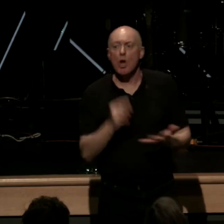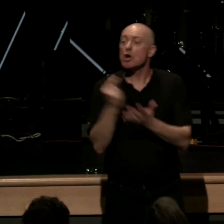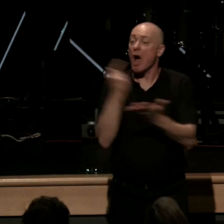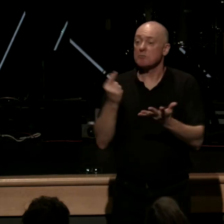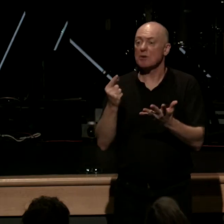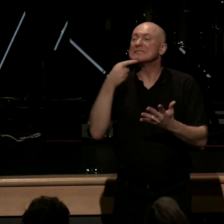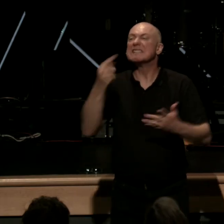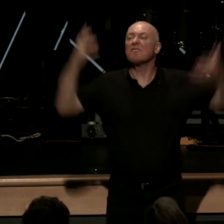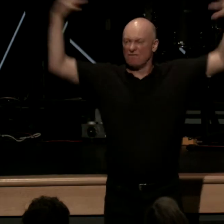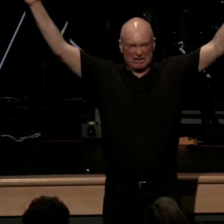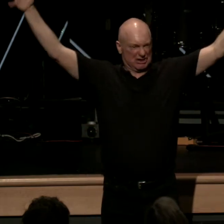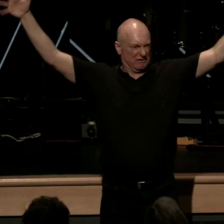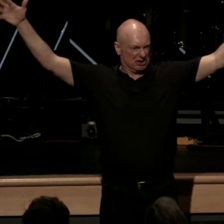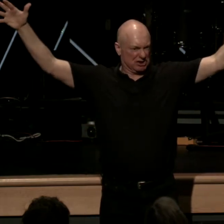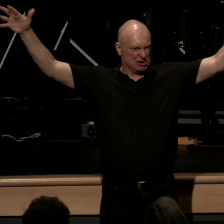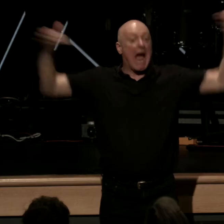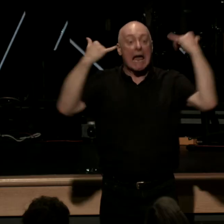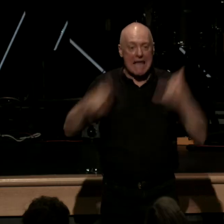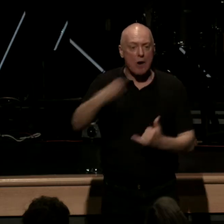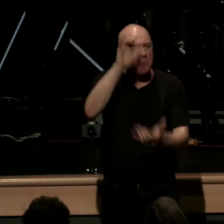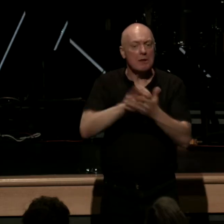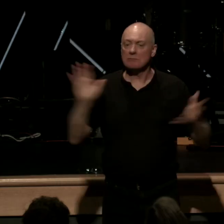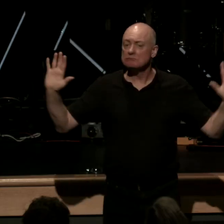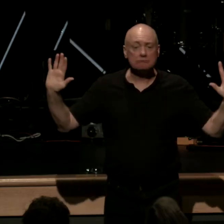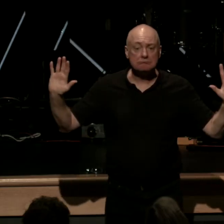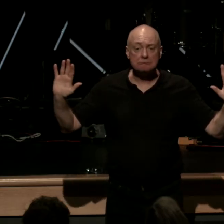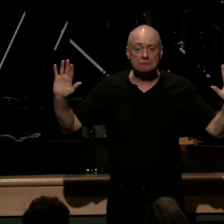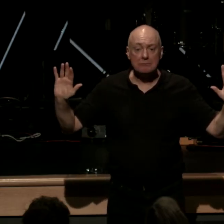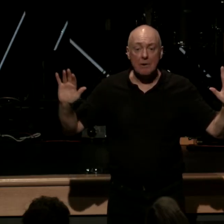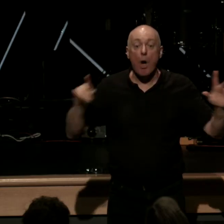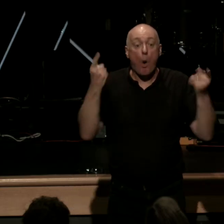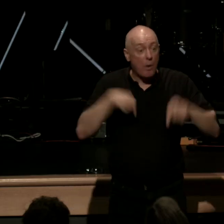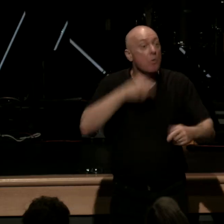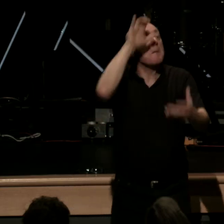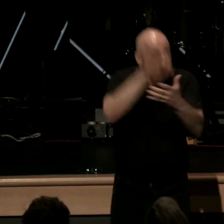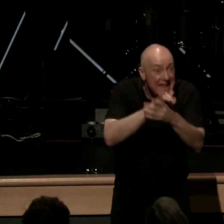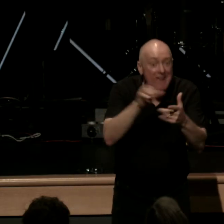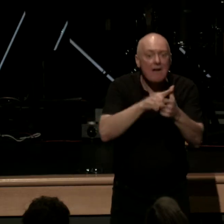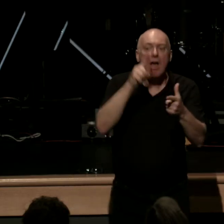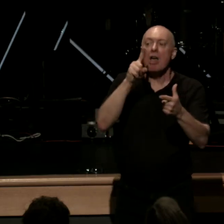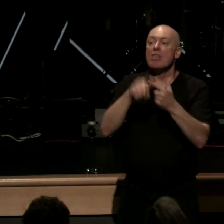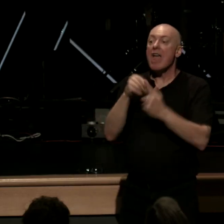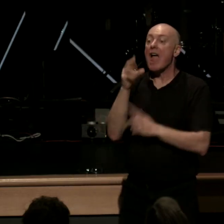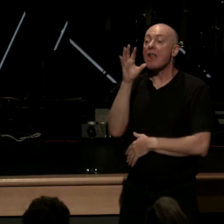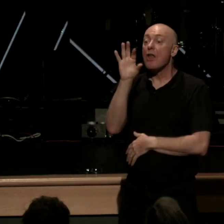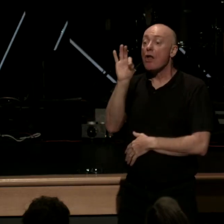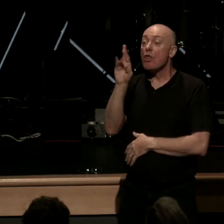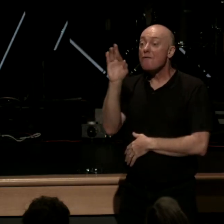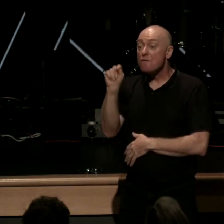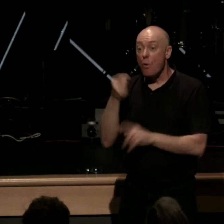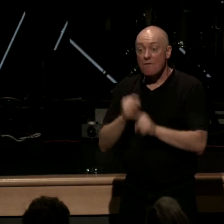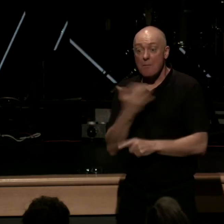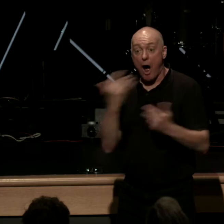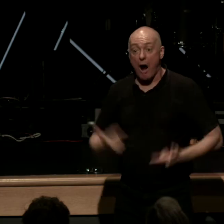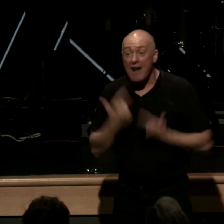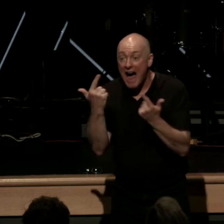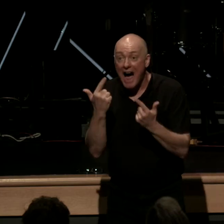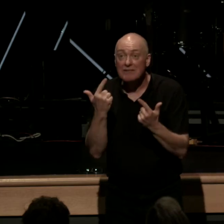been done now believe and as we believe in the fruit that comes from our lives in love for the Lord Jesus